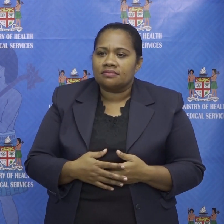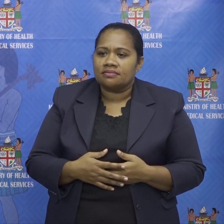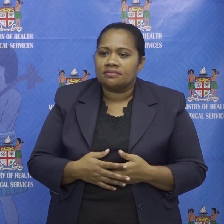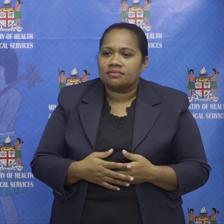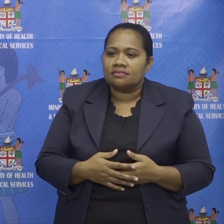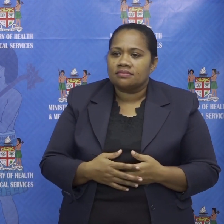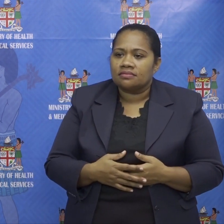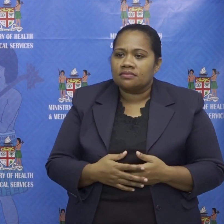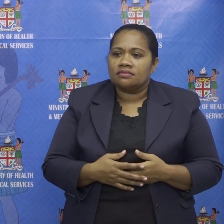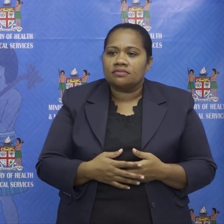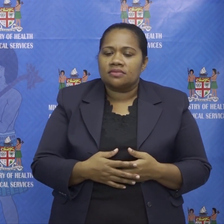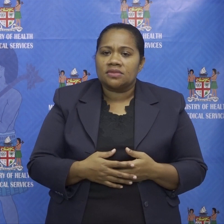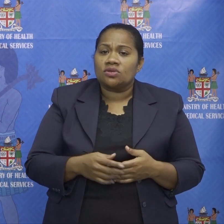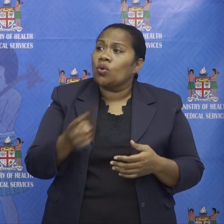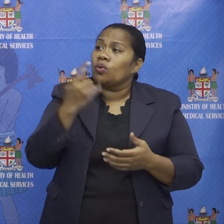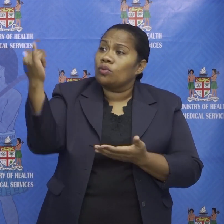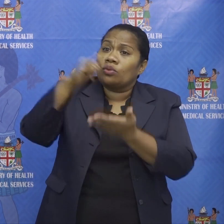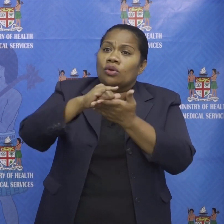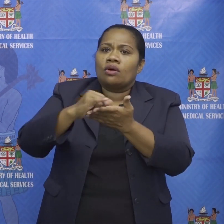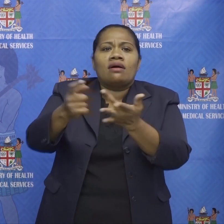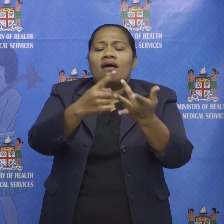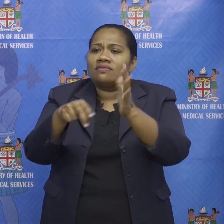going to novotel or any of the other hotels